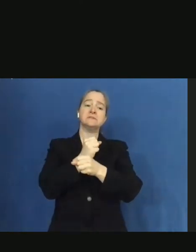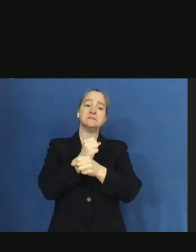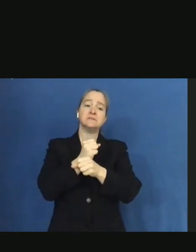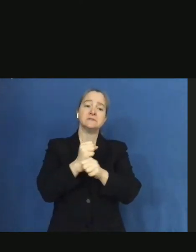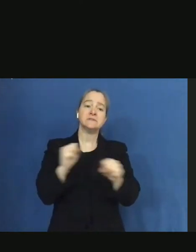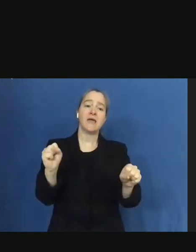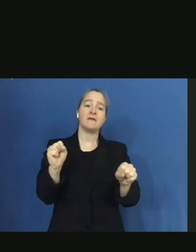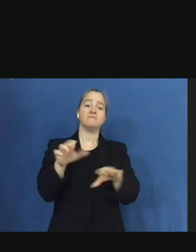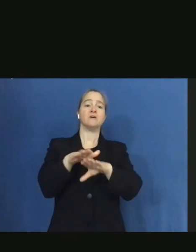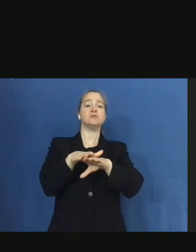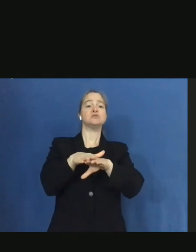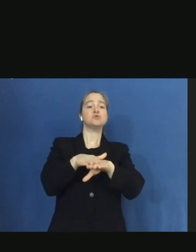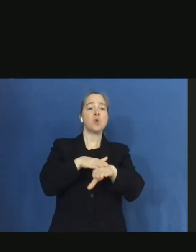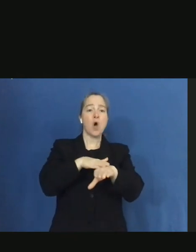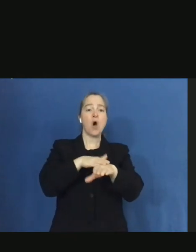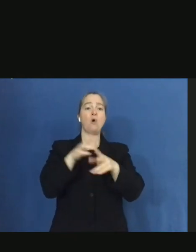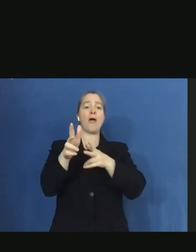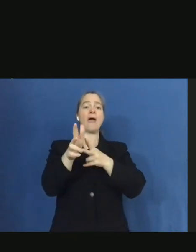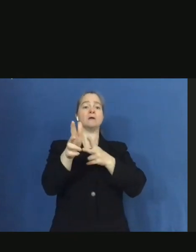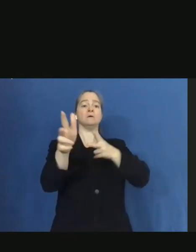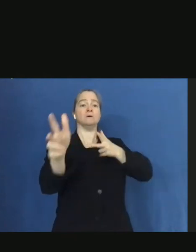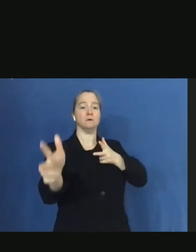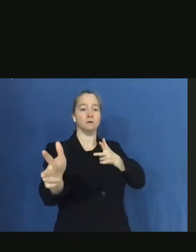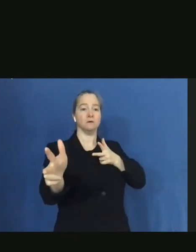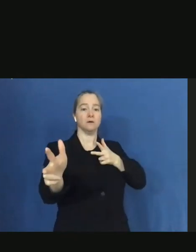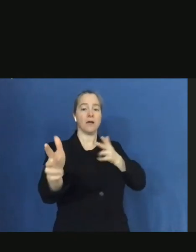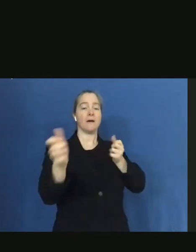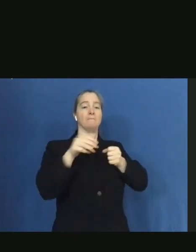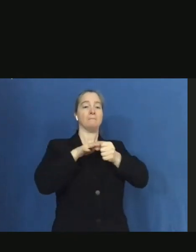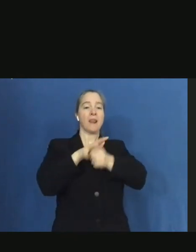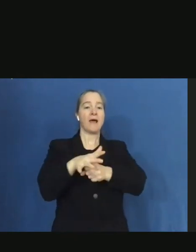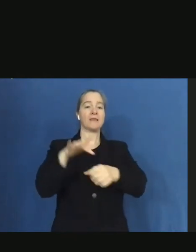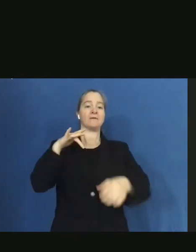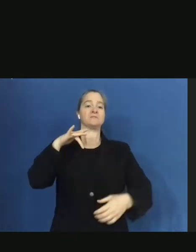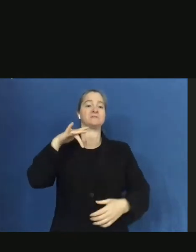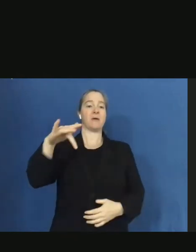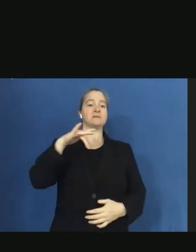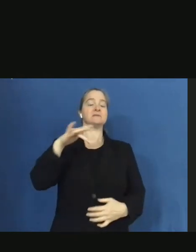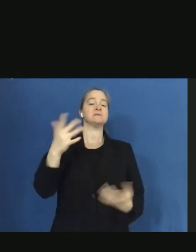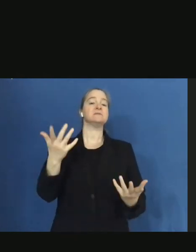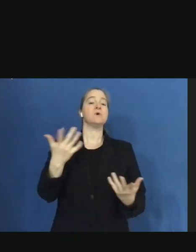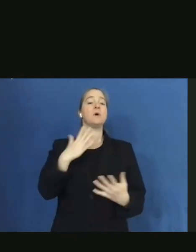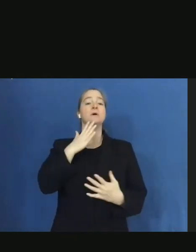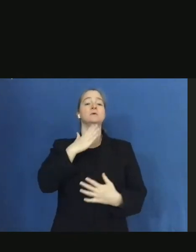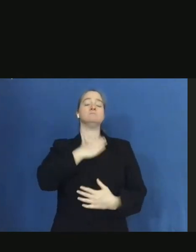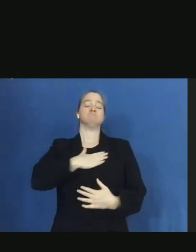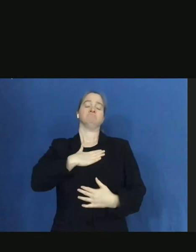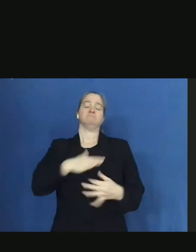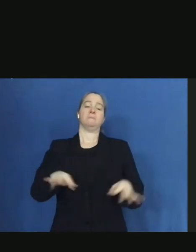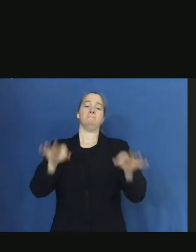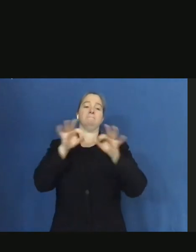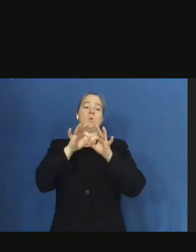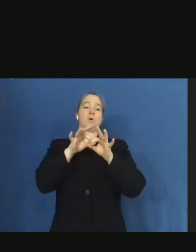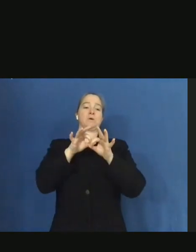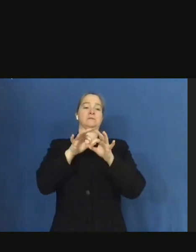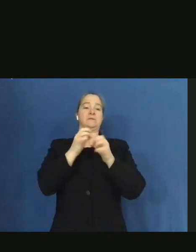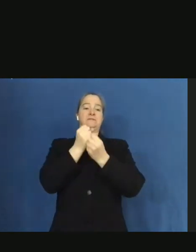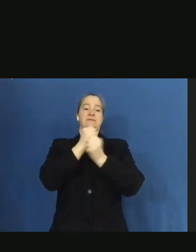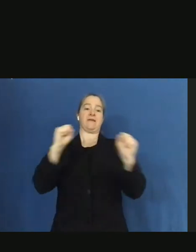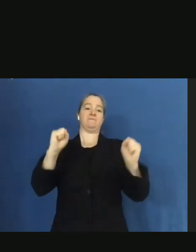and giving our plows and every other vehicle plenty of space. So please think of safety first, today and every day. Thank